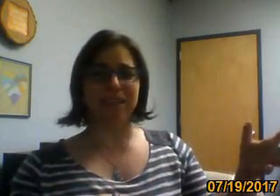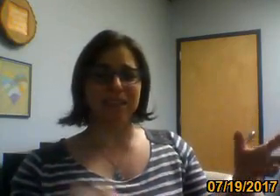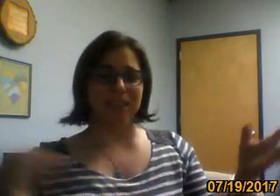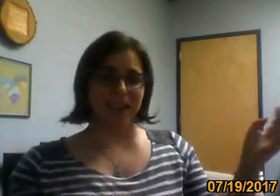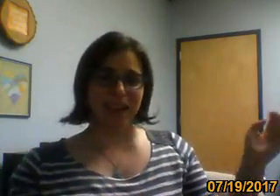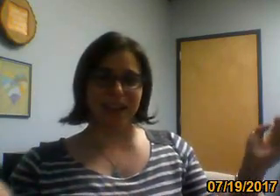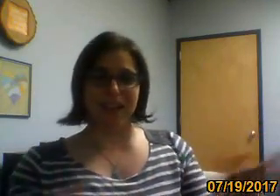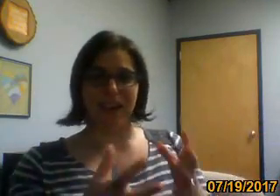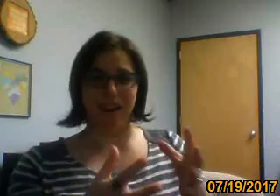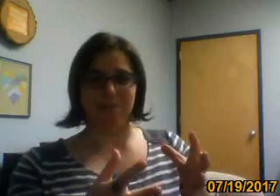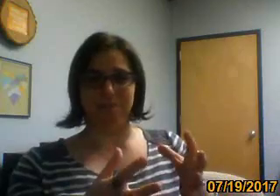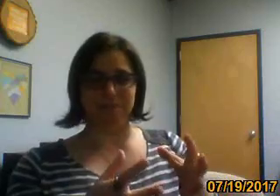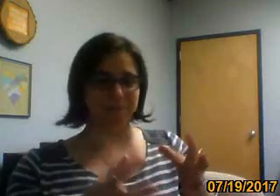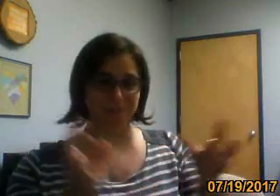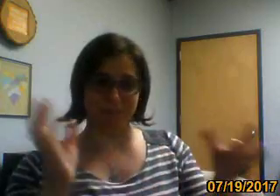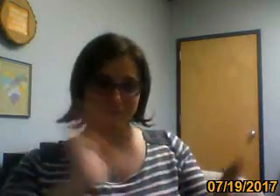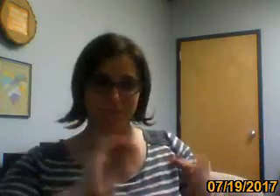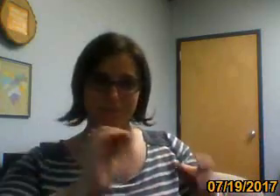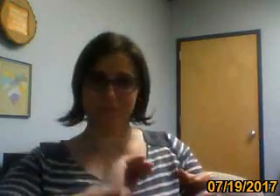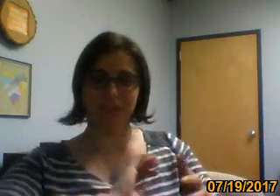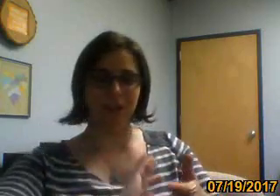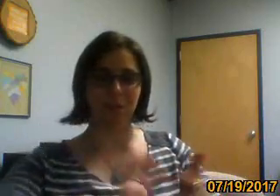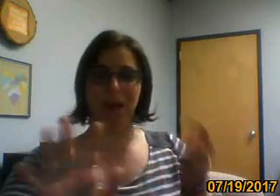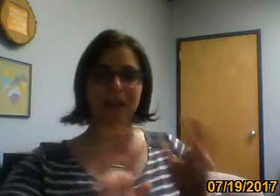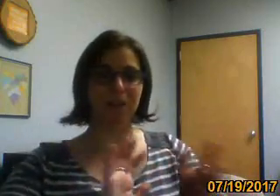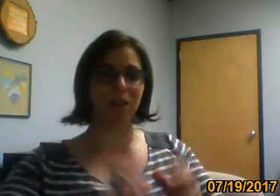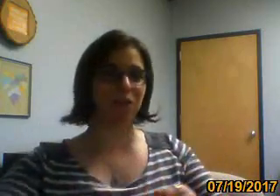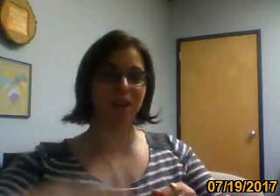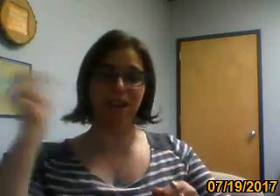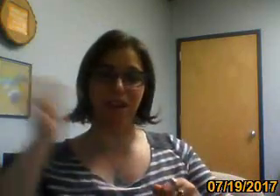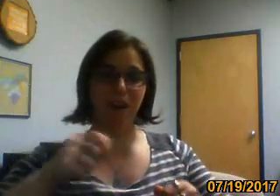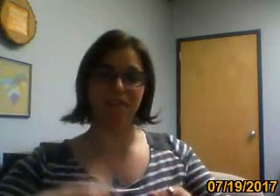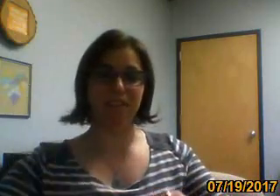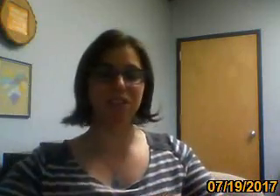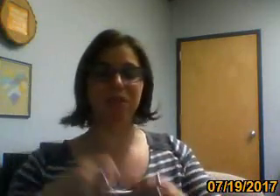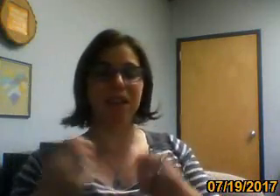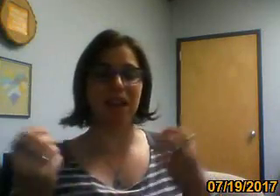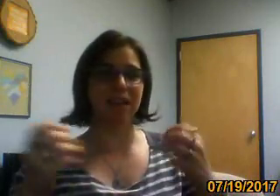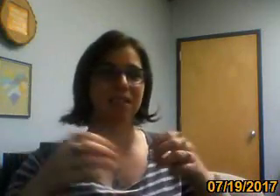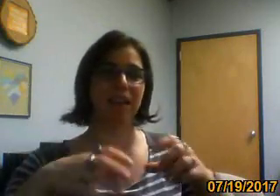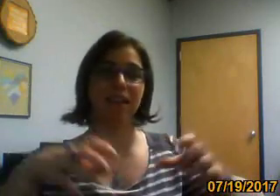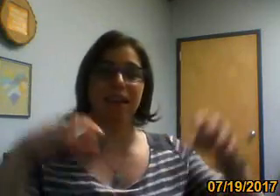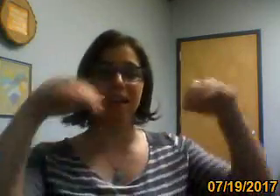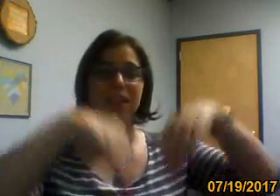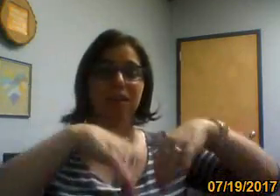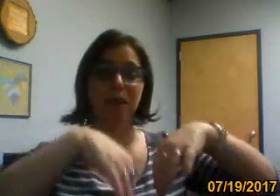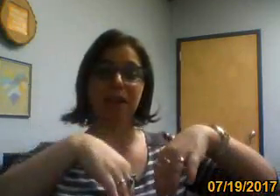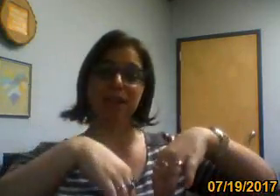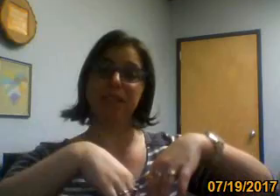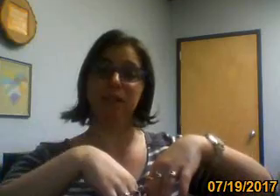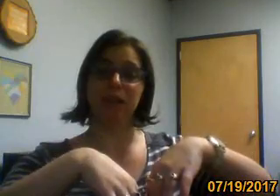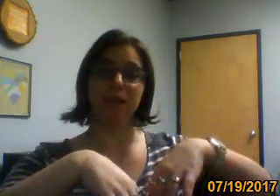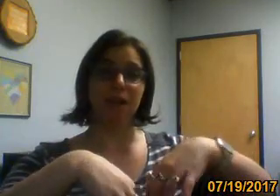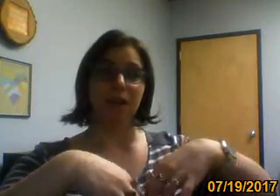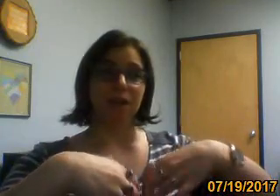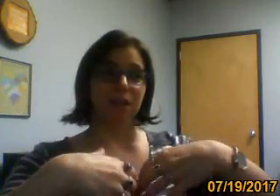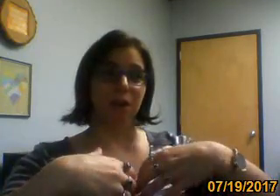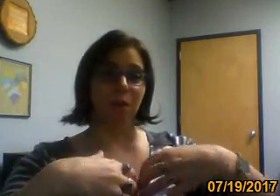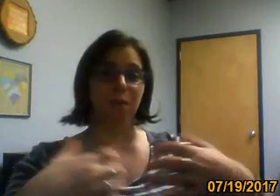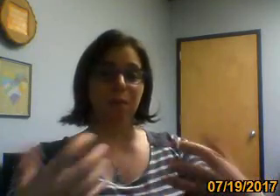book and, um, you know, paint all over it and carve into it and like either make it a secret, you know,